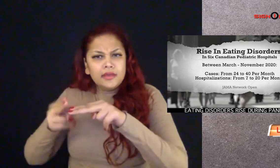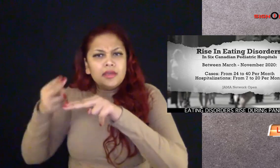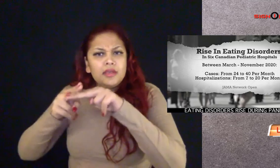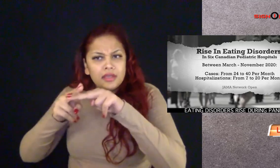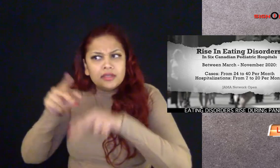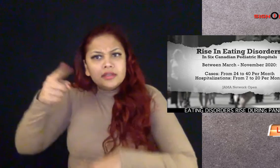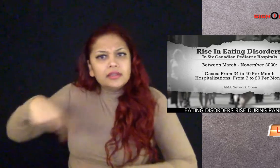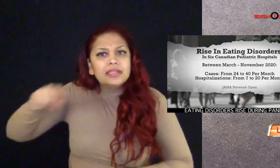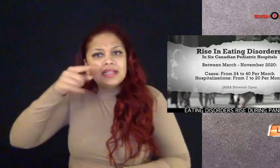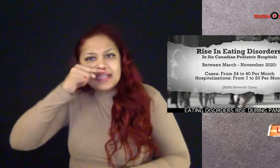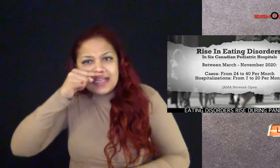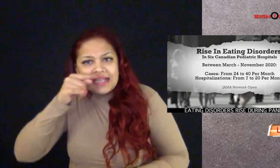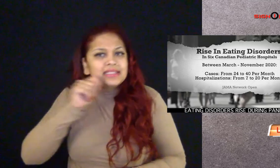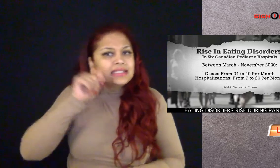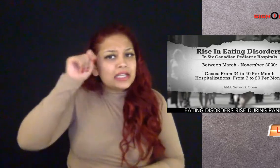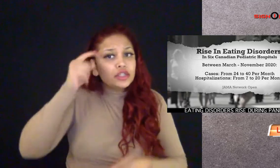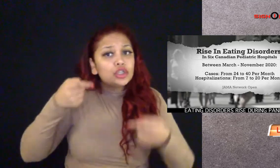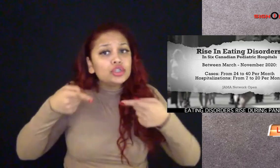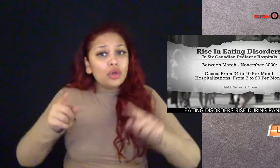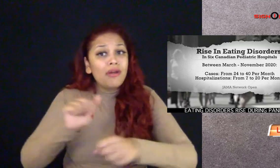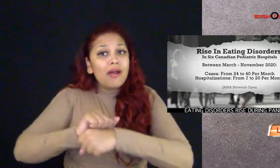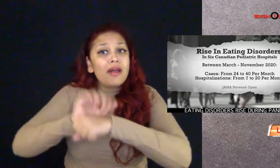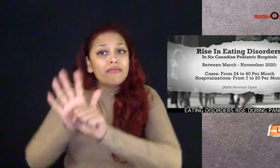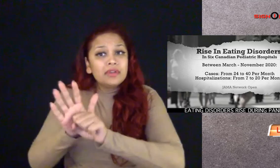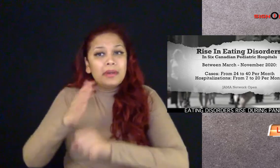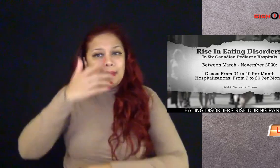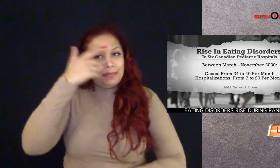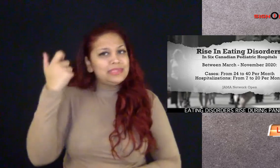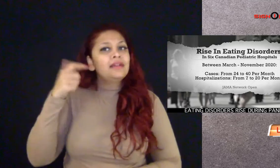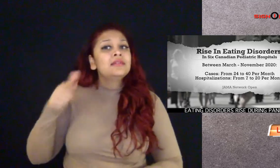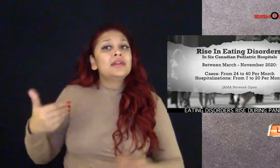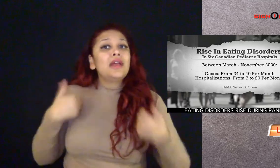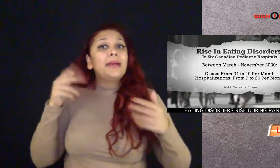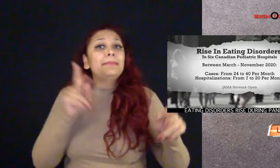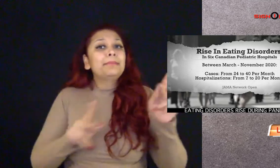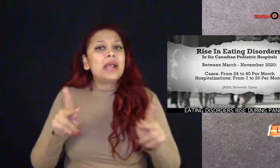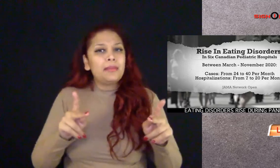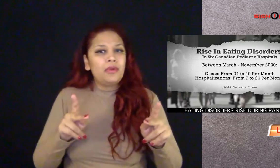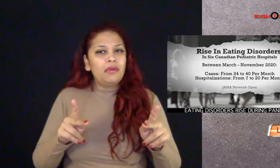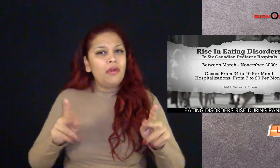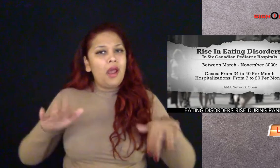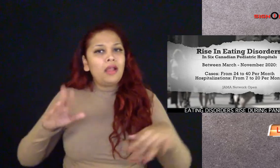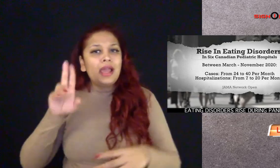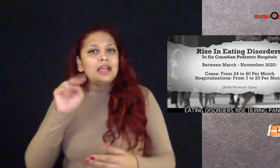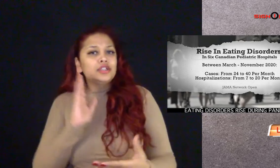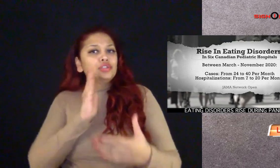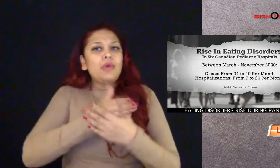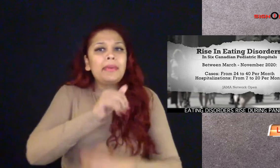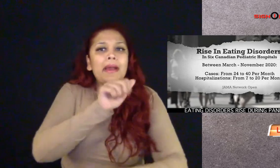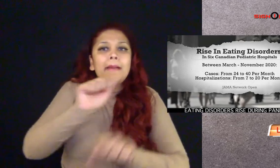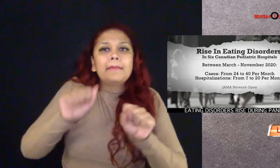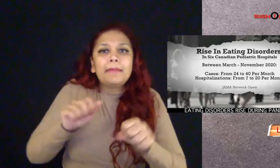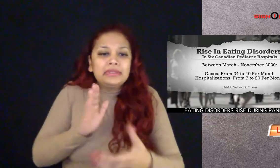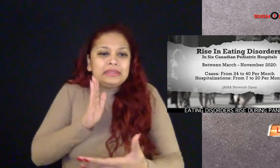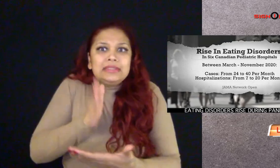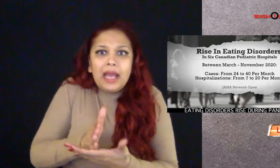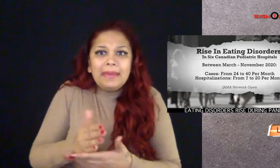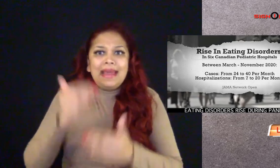According to a new study, new cases of anorexia soared among kids and teens during the pandemic because